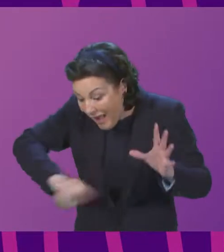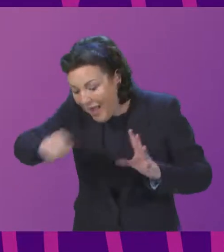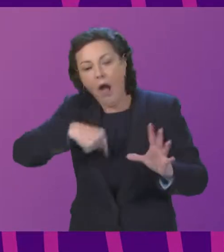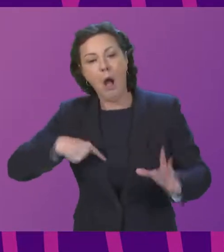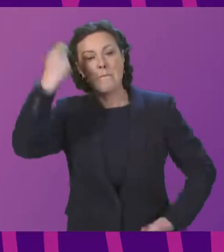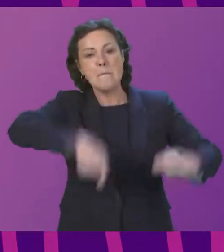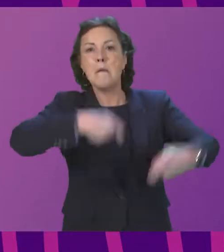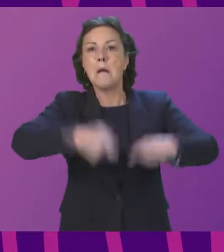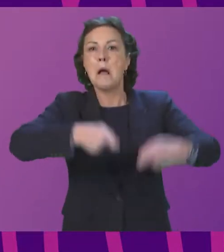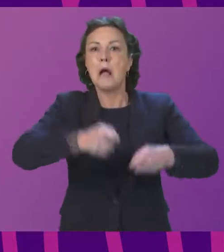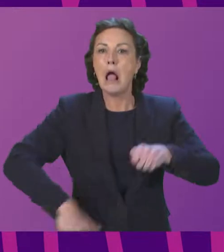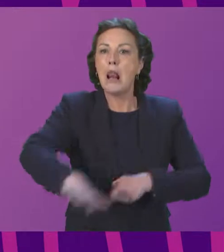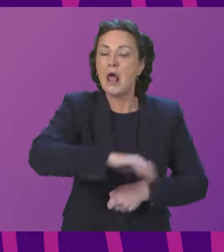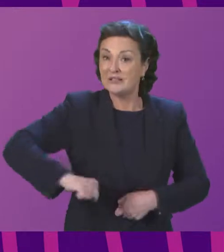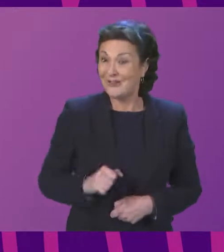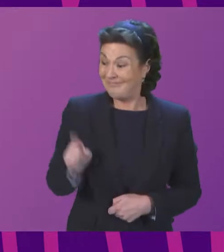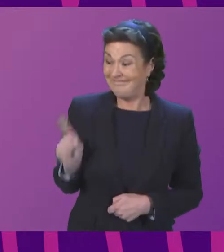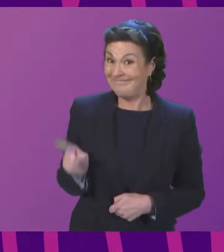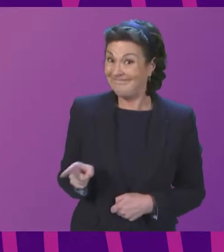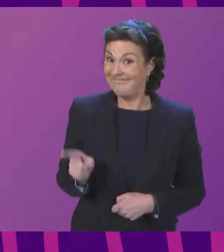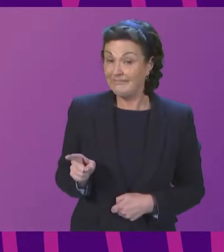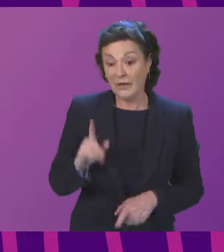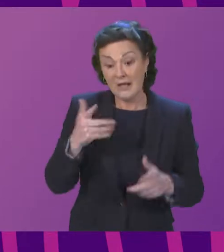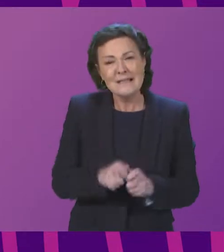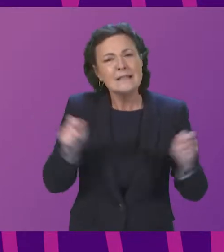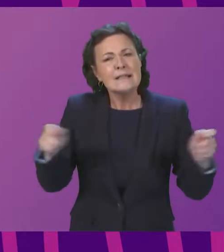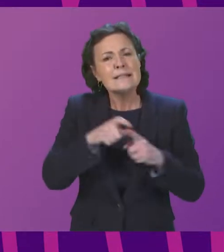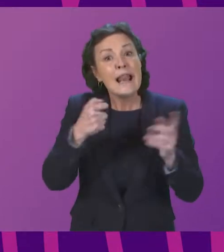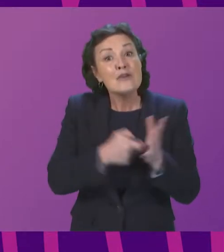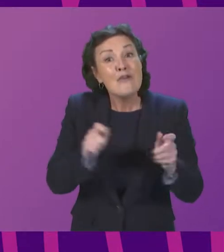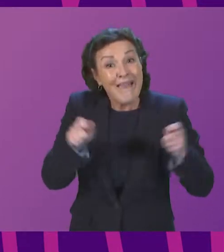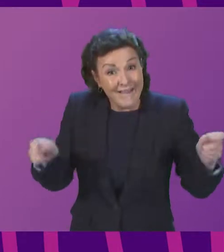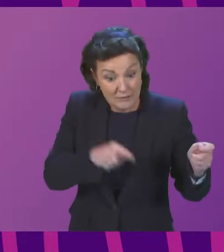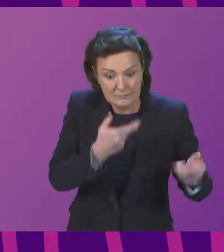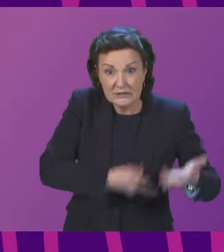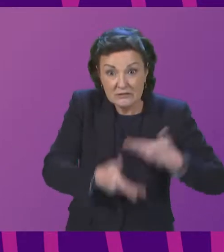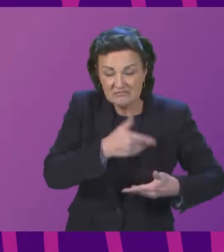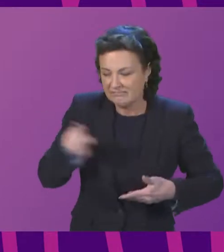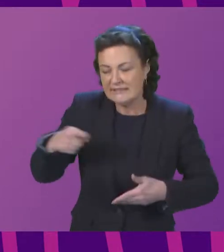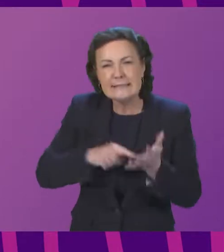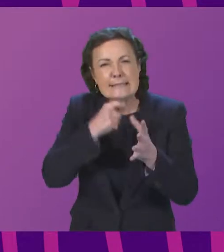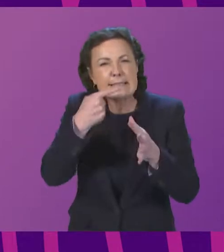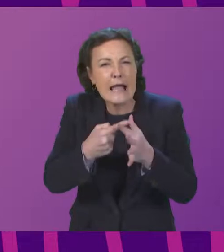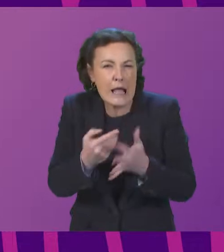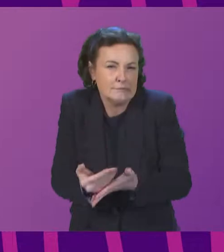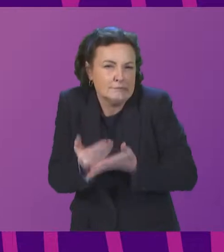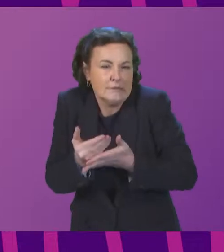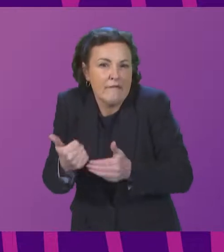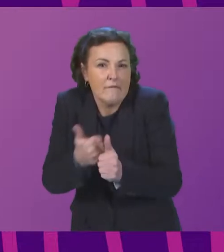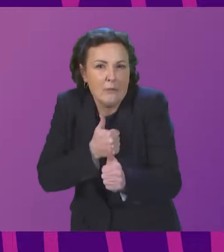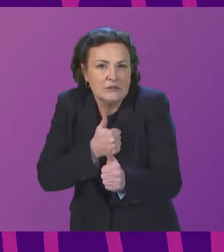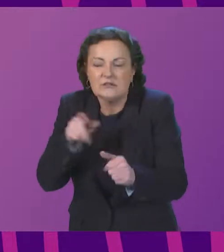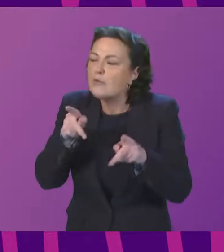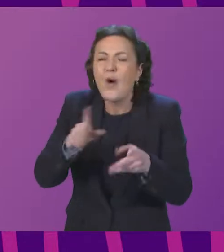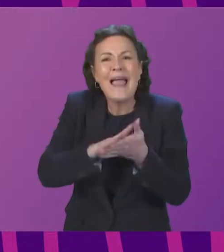The daily record in an article a few days ago described the tax haven companies like Gresham House that are taking advantage of tree